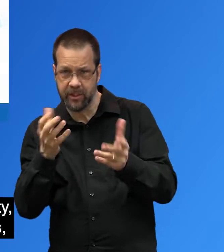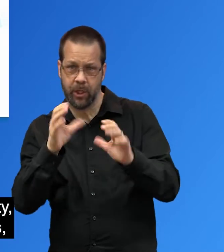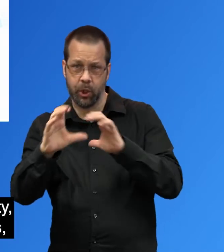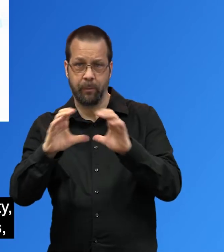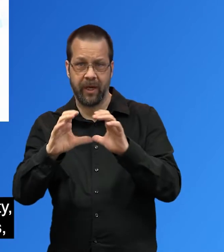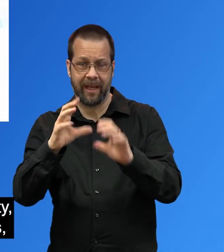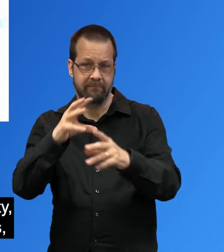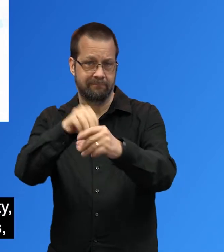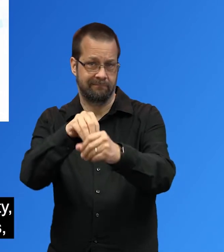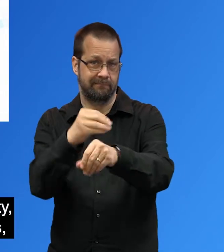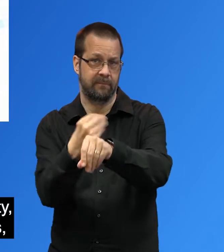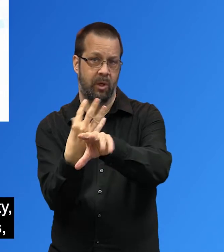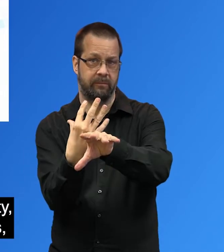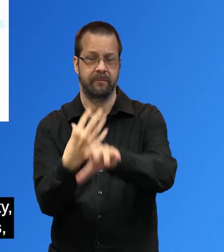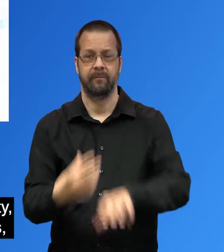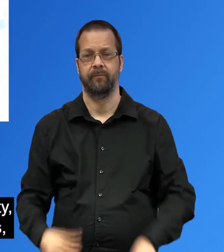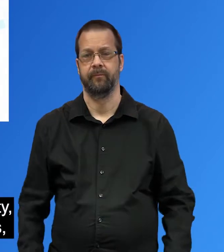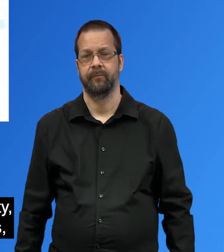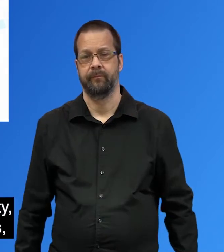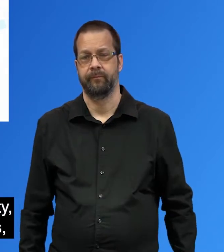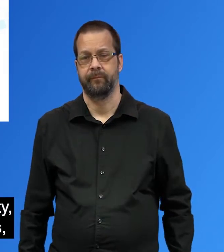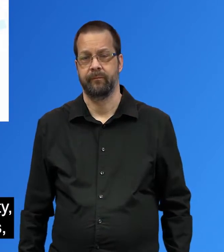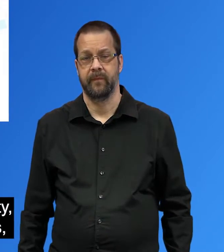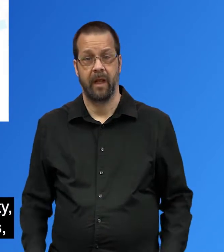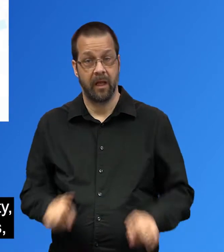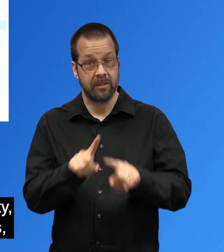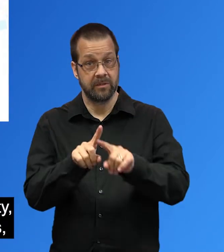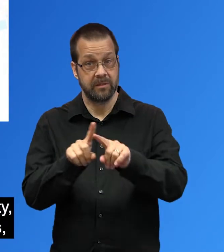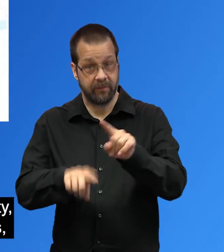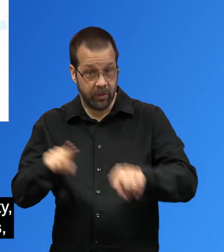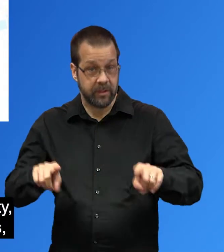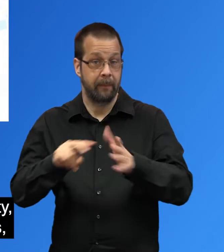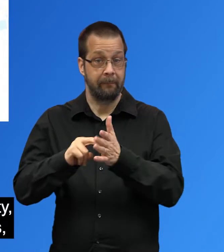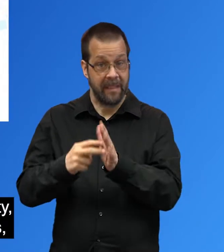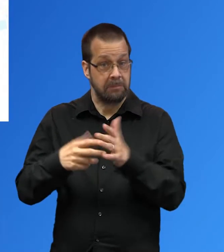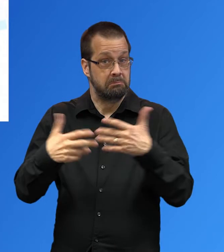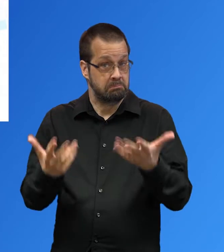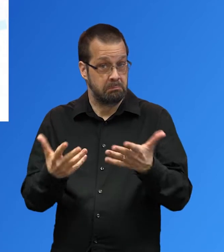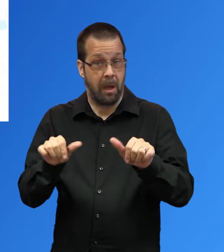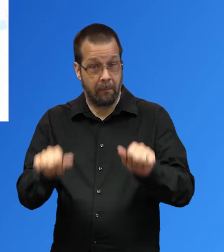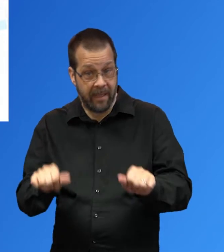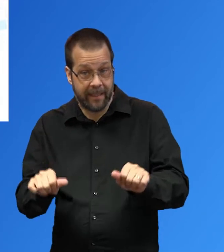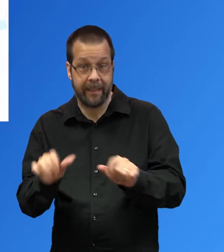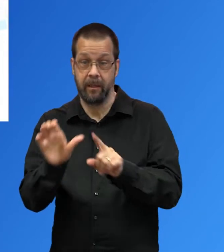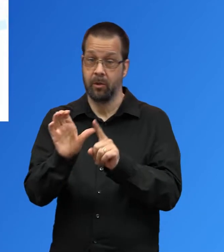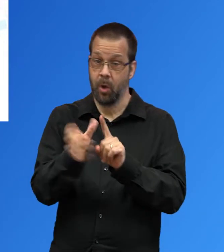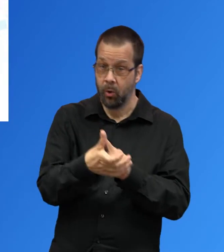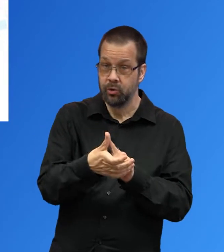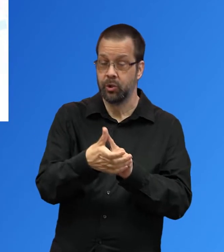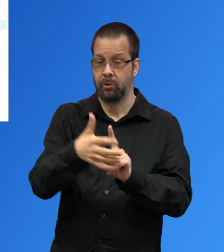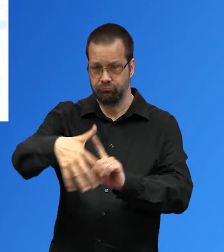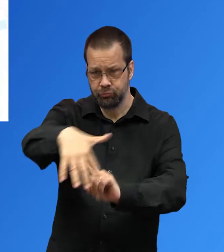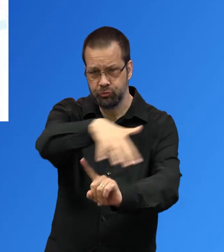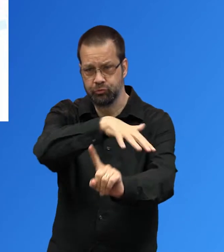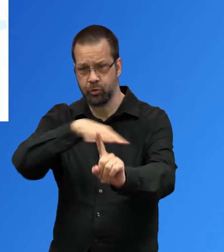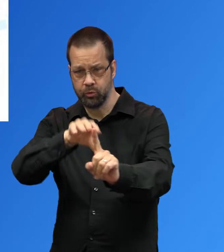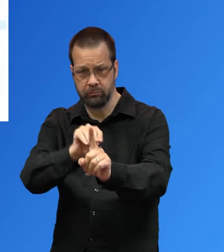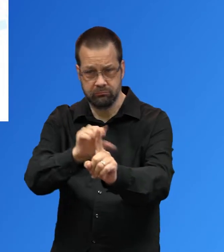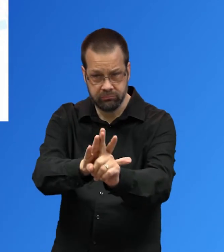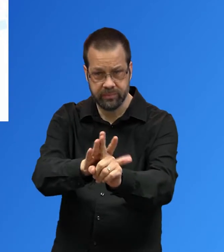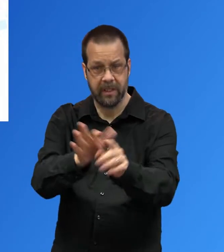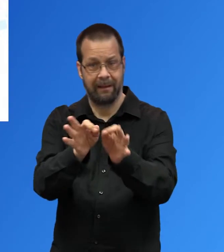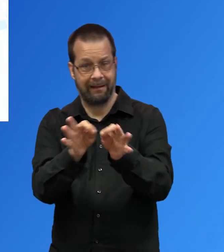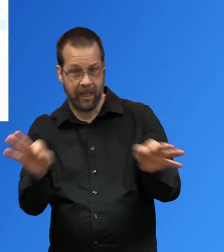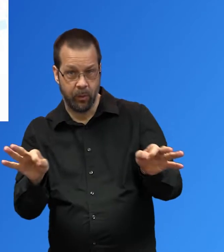Diversity may be about ability, culture, social determinants, language, education, preferences, and more.